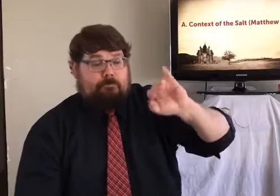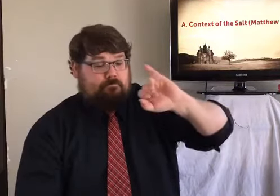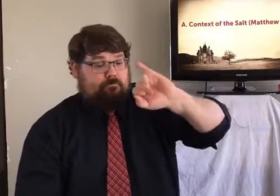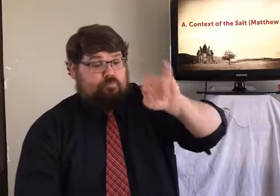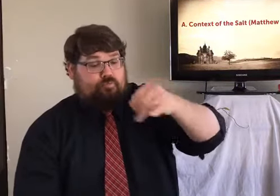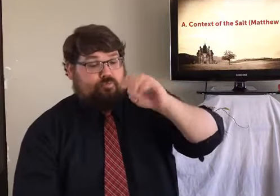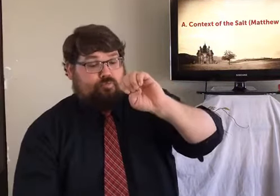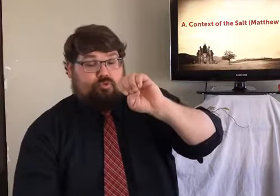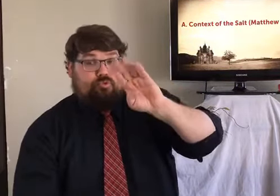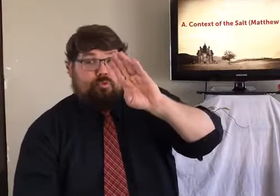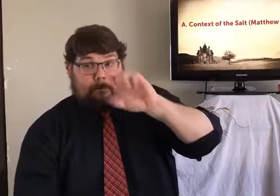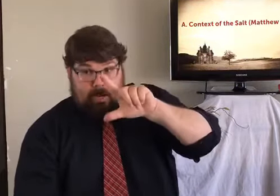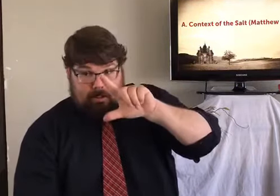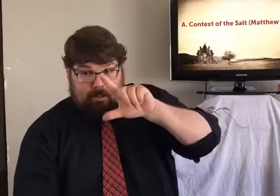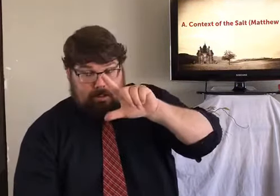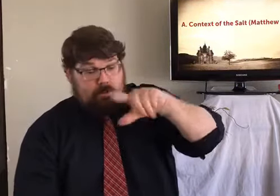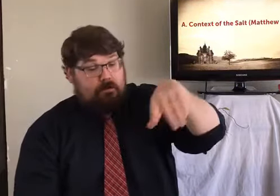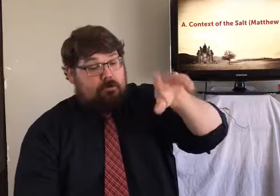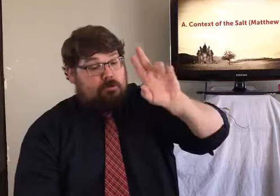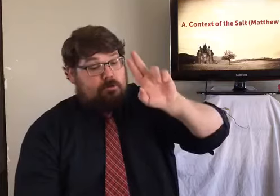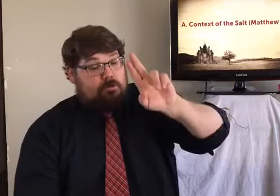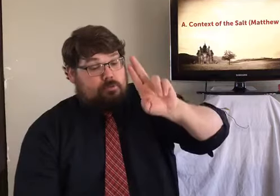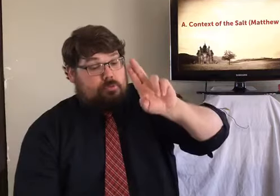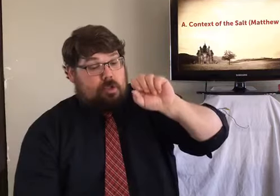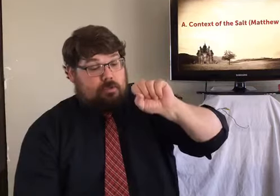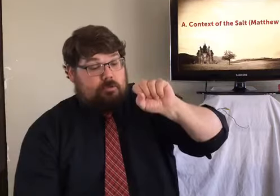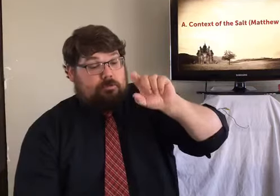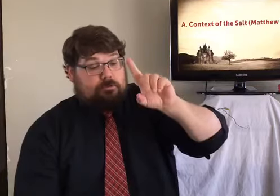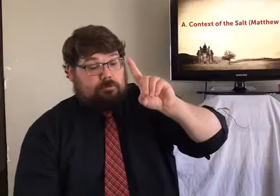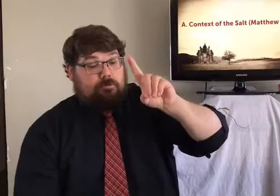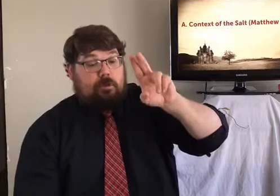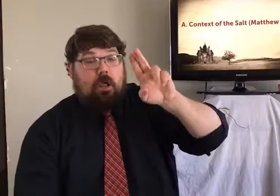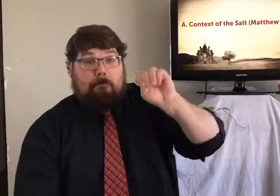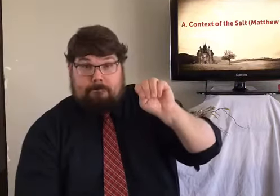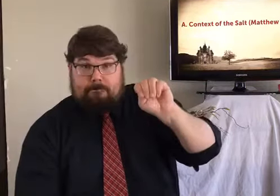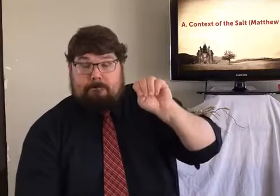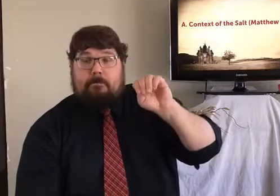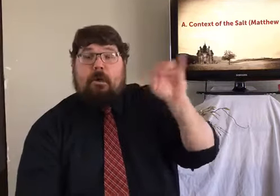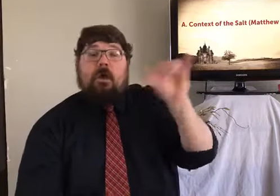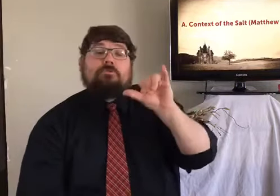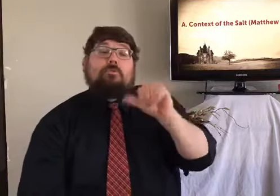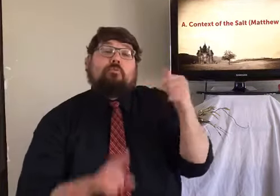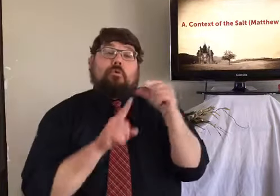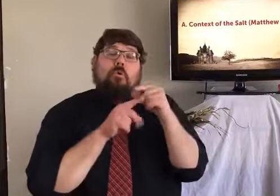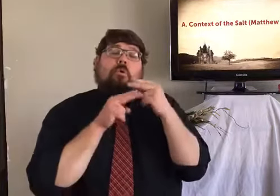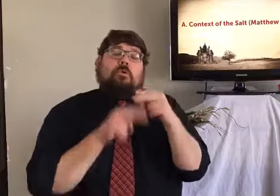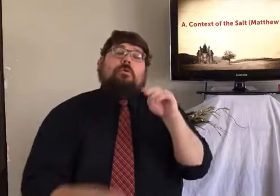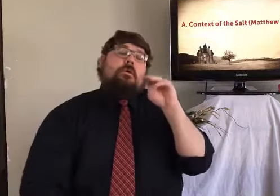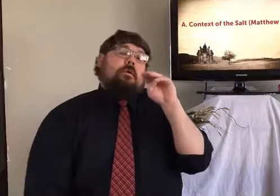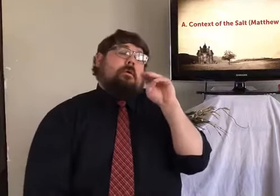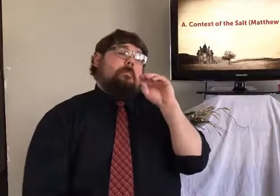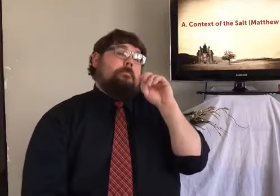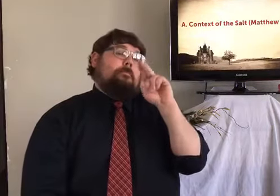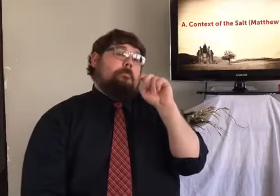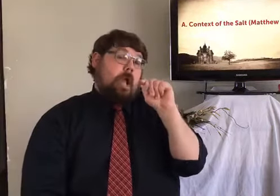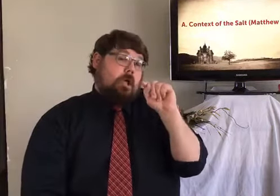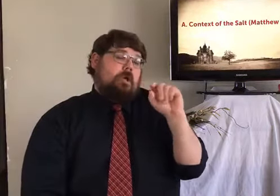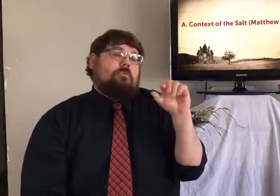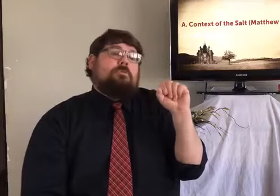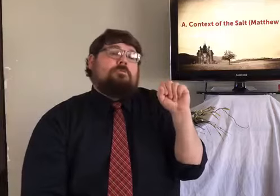Ustum. J-E-B-E